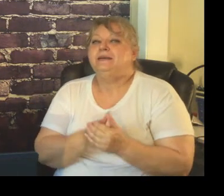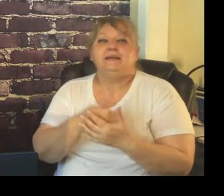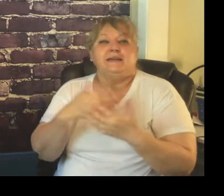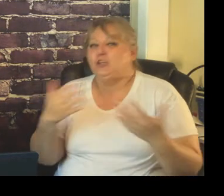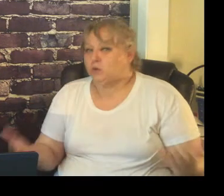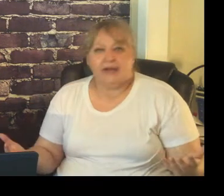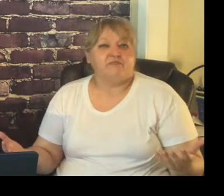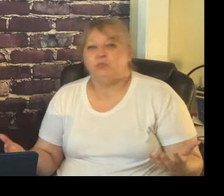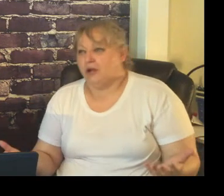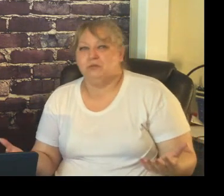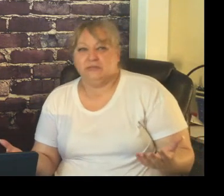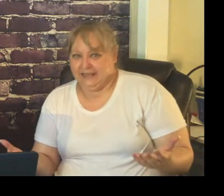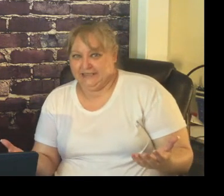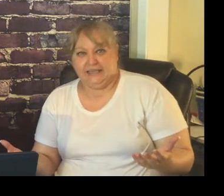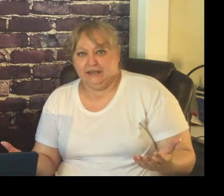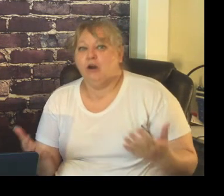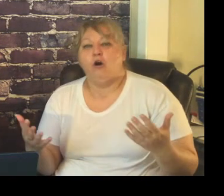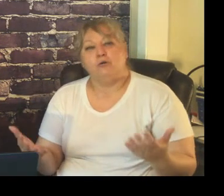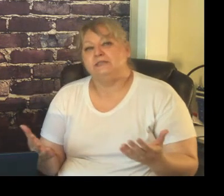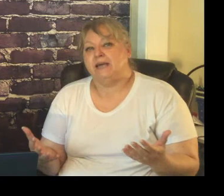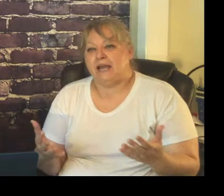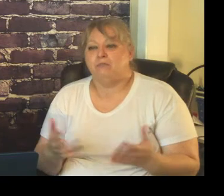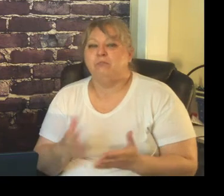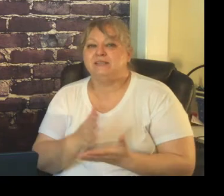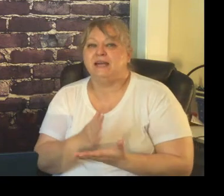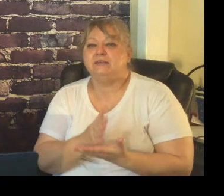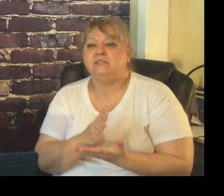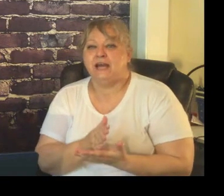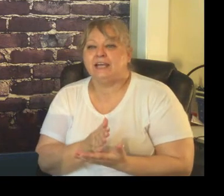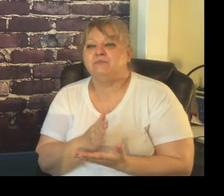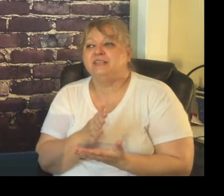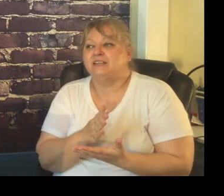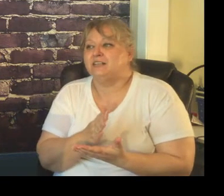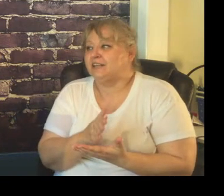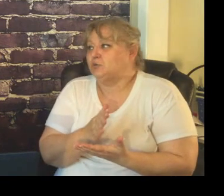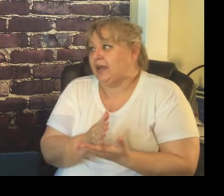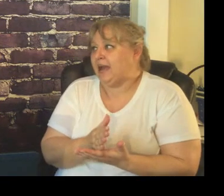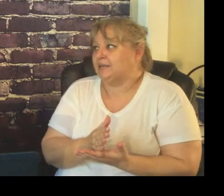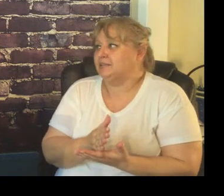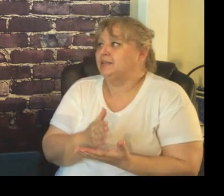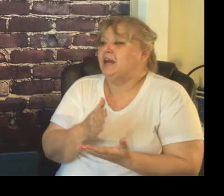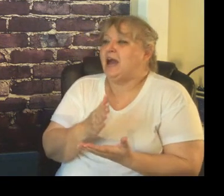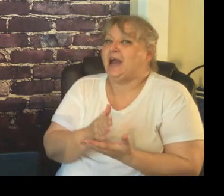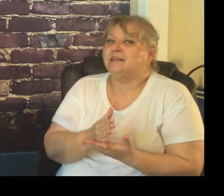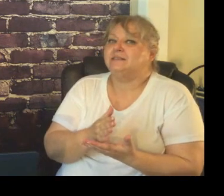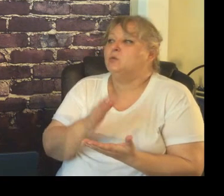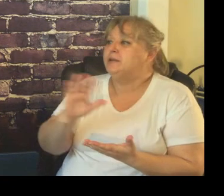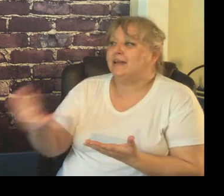you will have a problem with that kick all the time but sometimes the class reacts as we're not